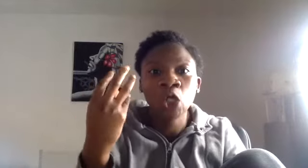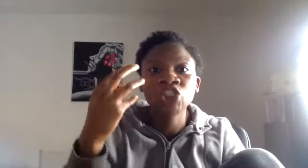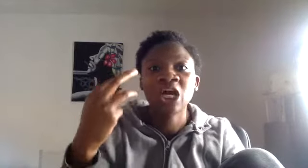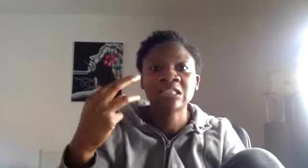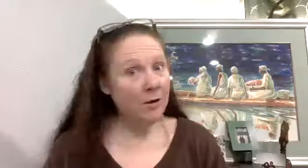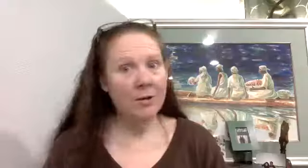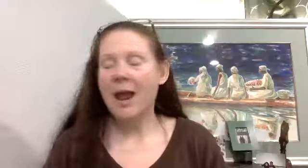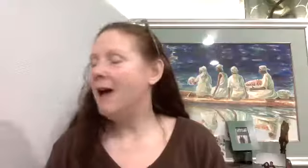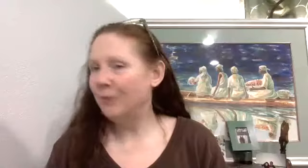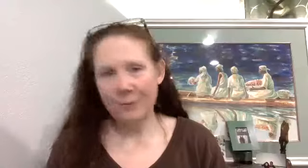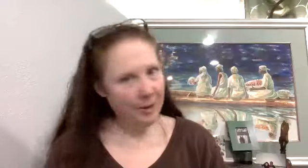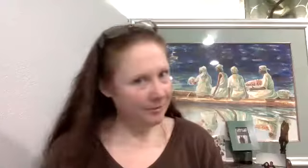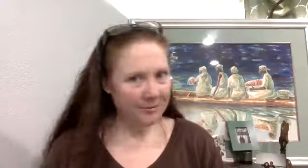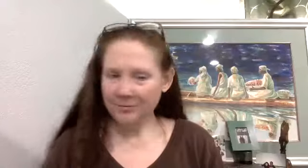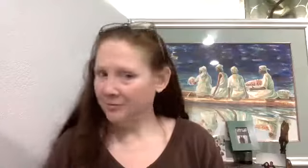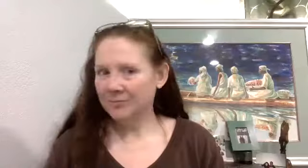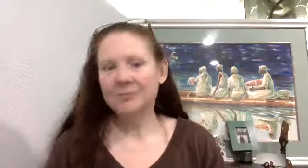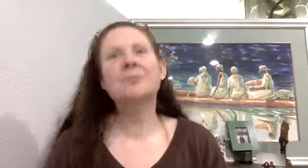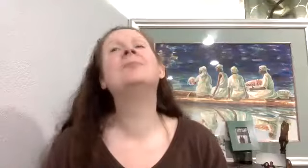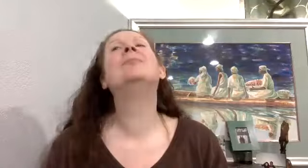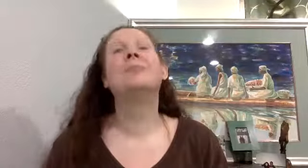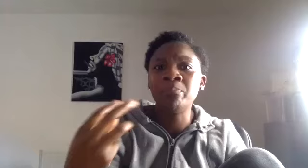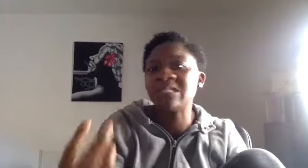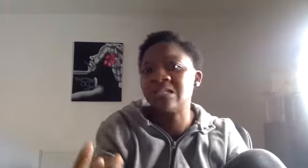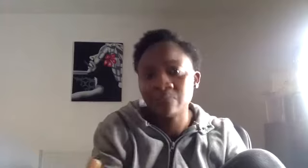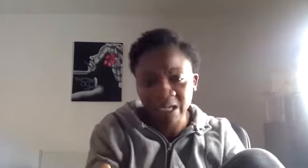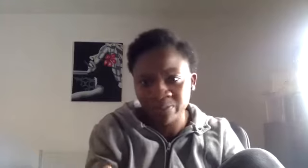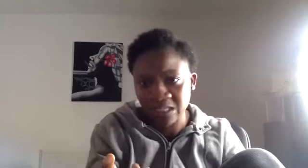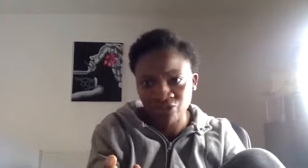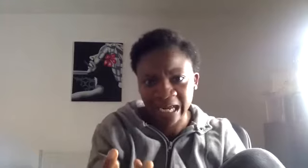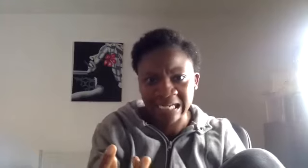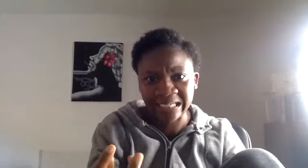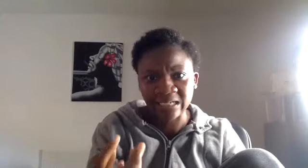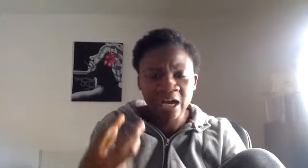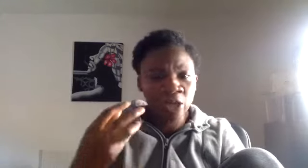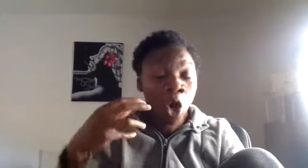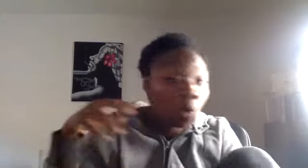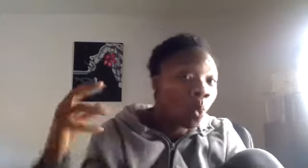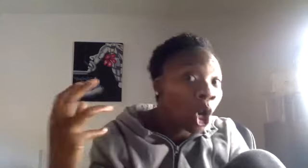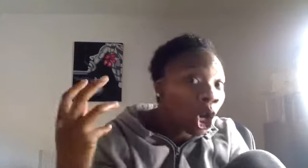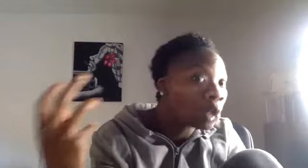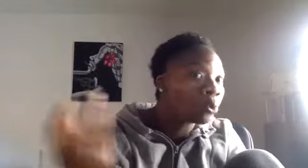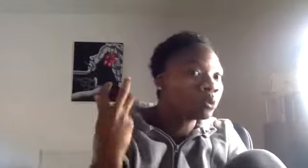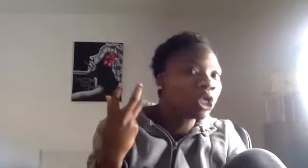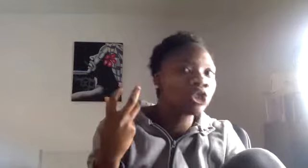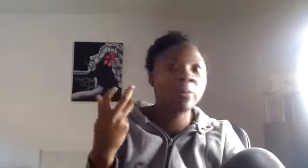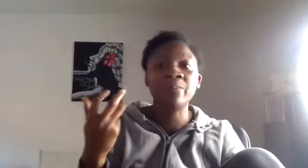Not just for those entrepreneurs or business, business related. The whole world should be people,